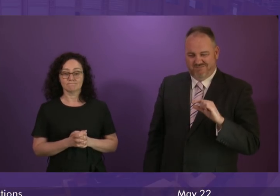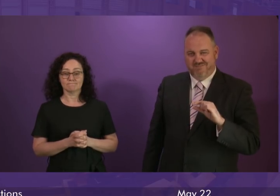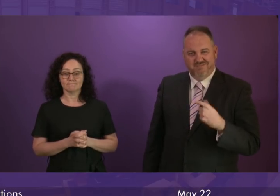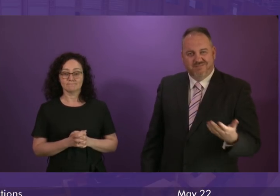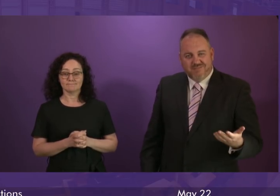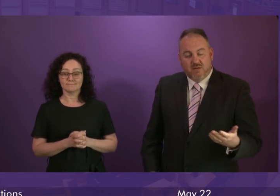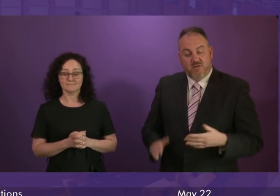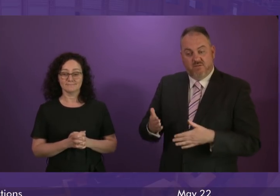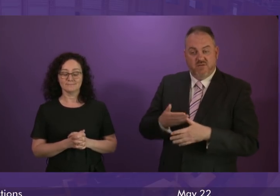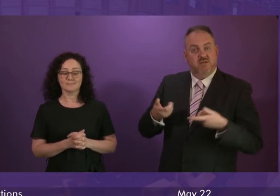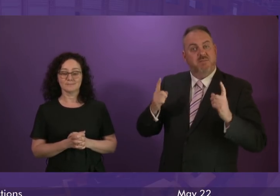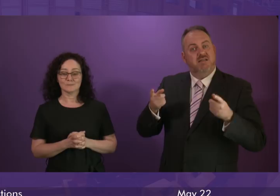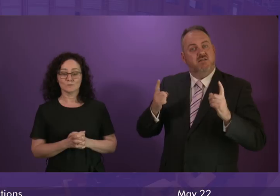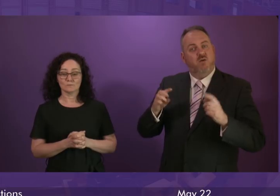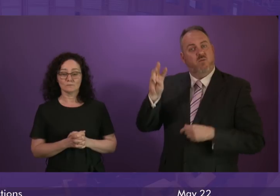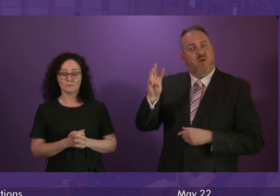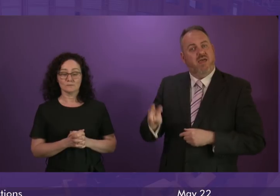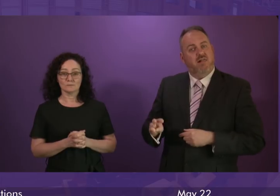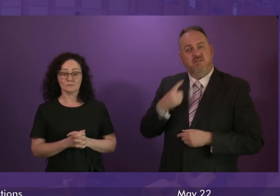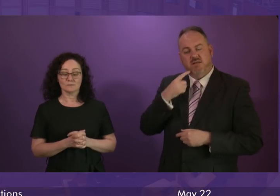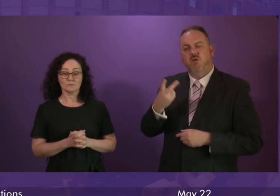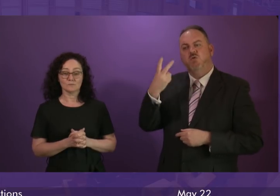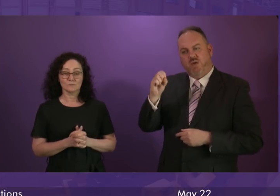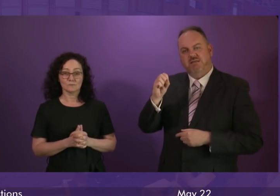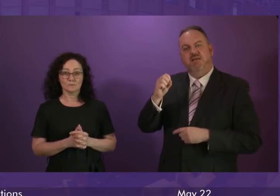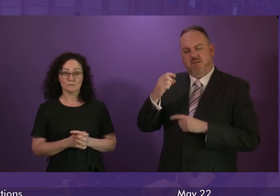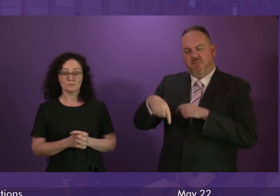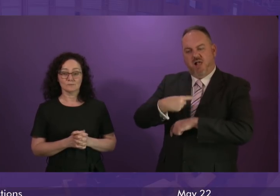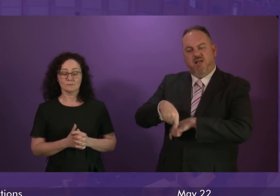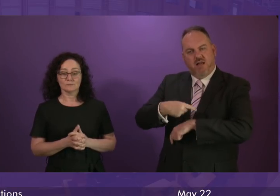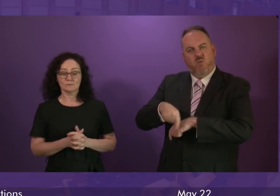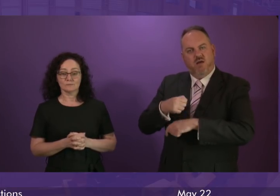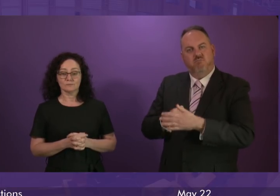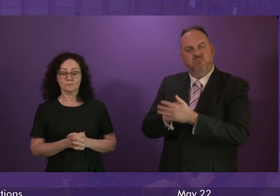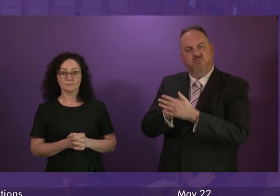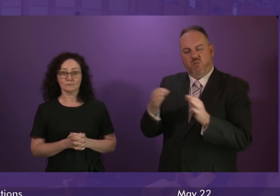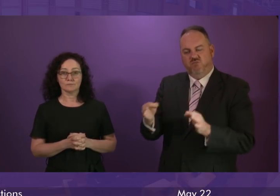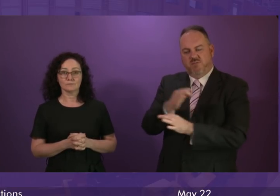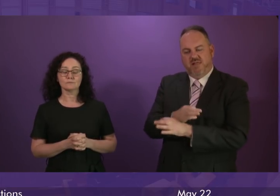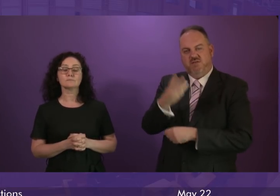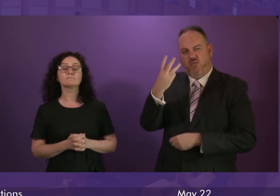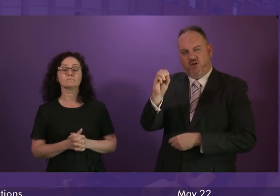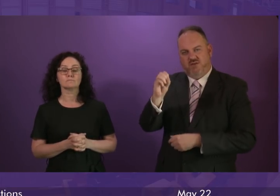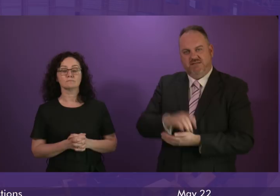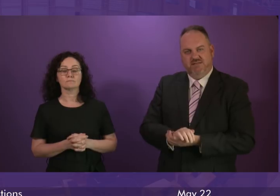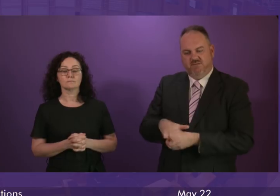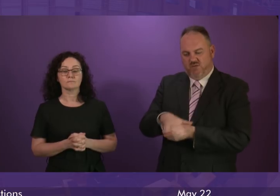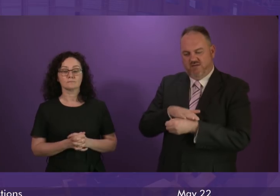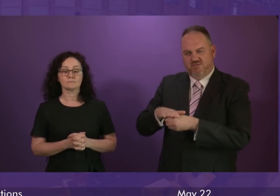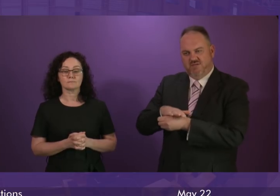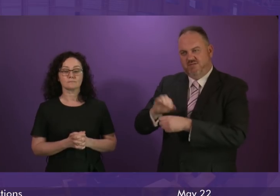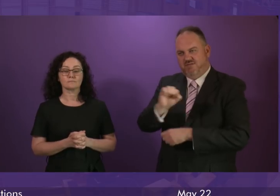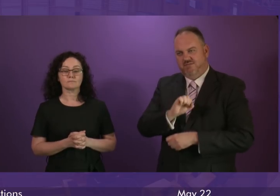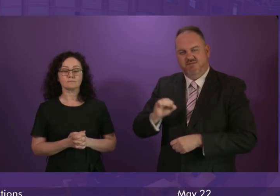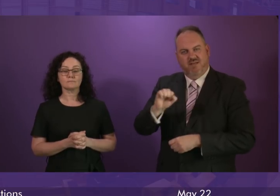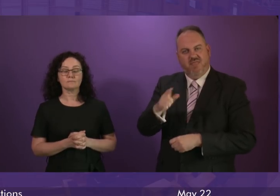Minister of Wales has announced that 20 miles per hour will replace 30 miles per hour as the default speed limit mirroring the Members